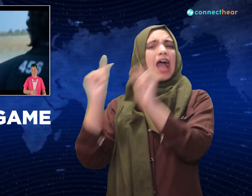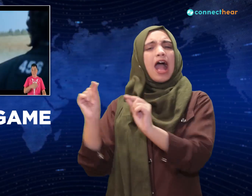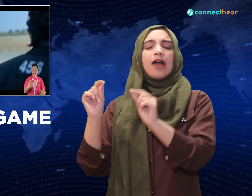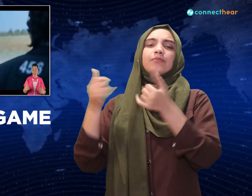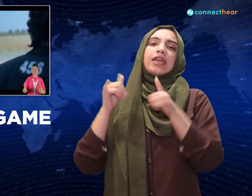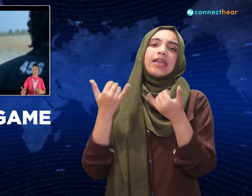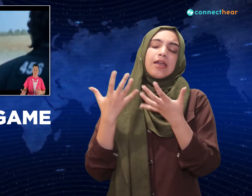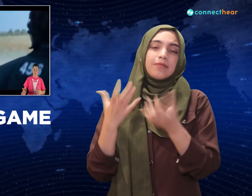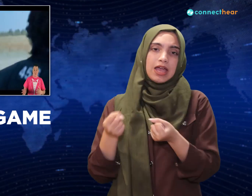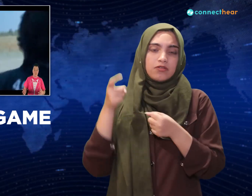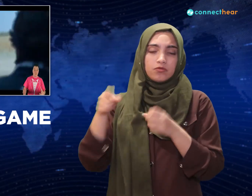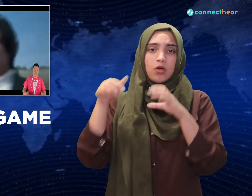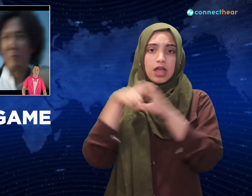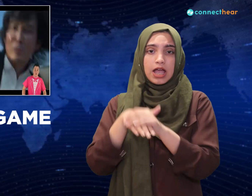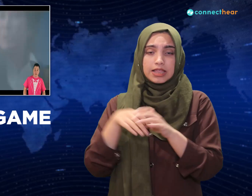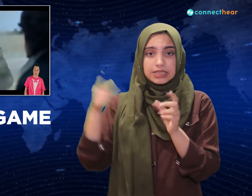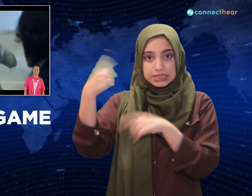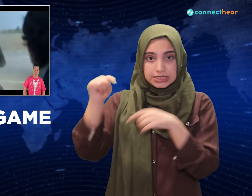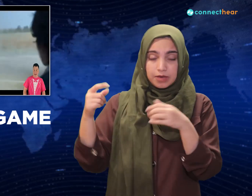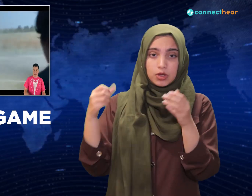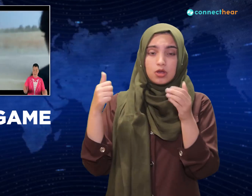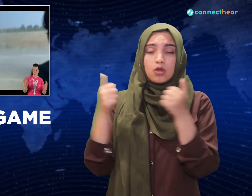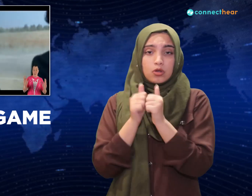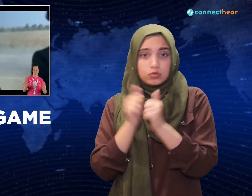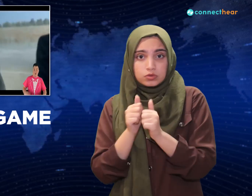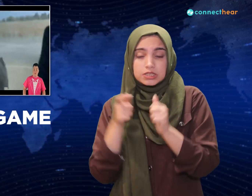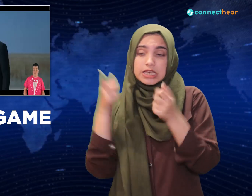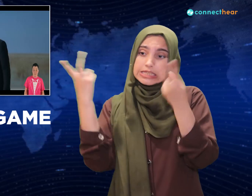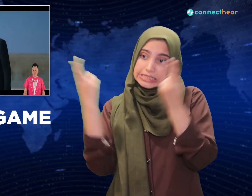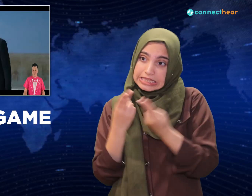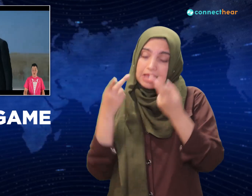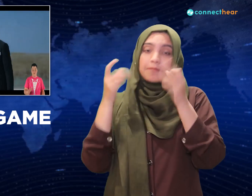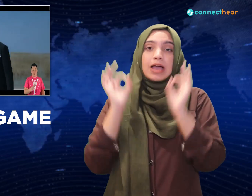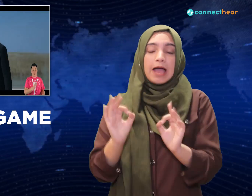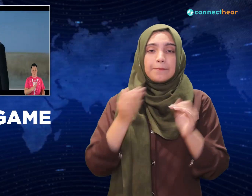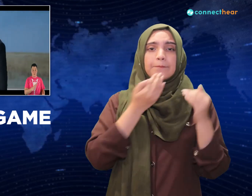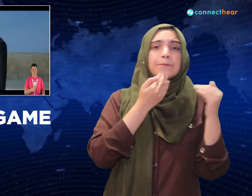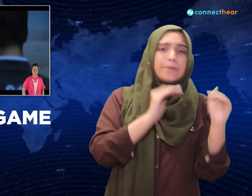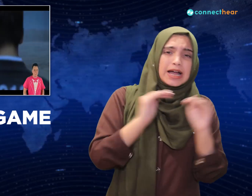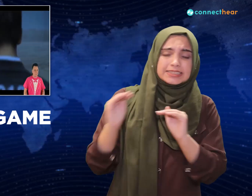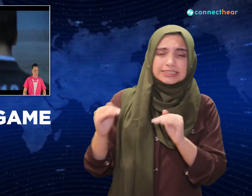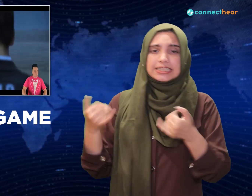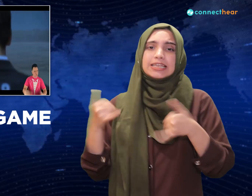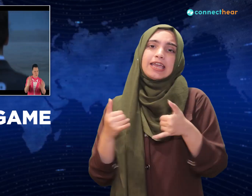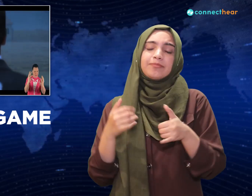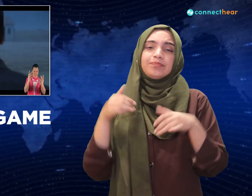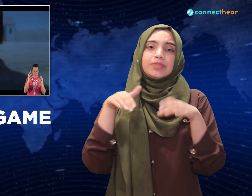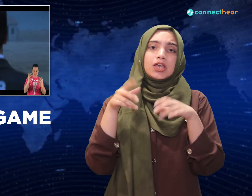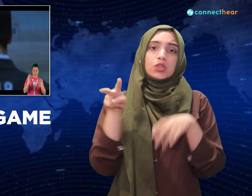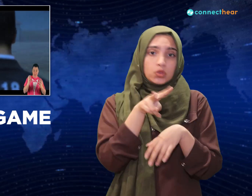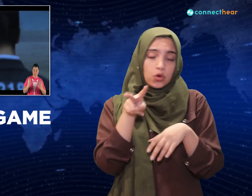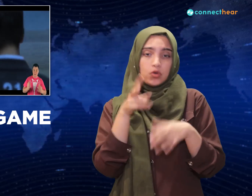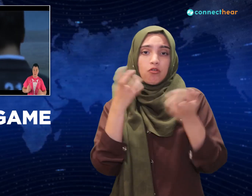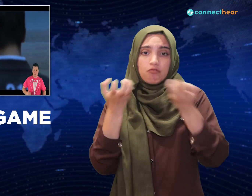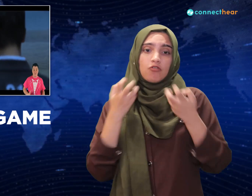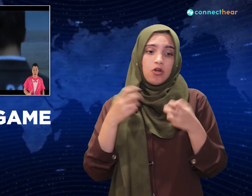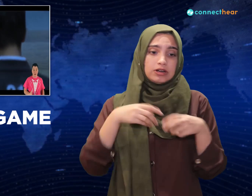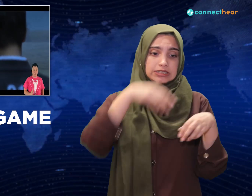inside the different parts of the squid, and anything goes, there's no fouls. And so it dramatically rains for the final